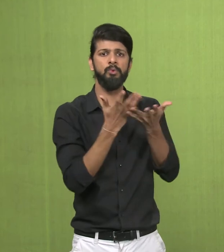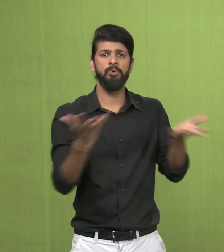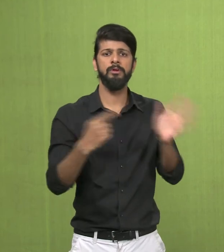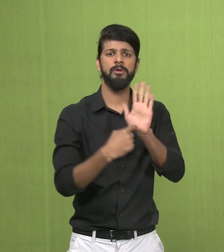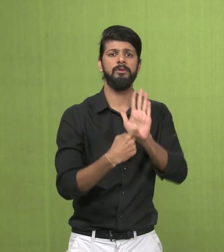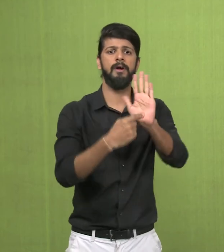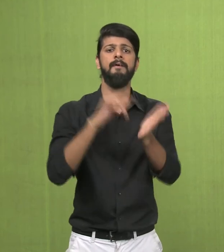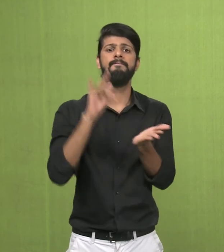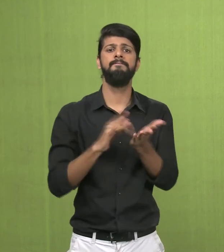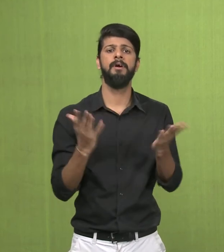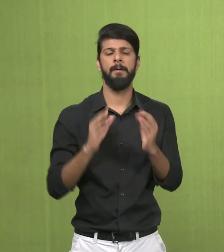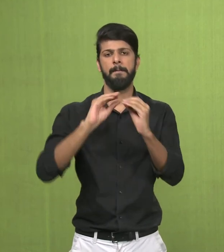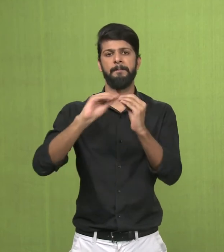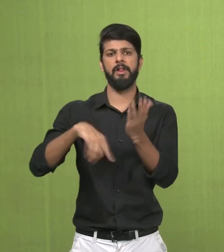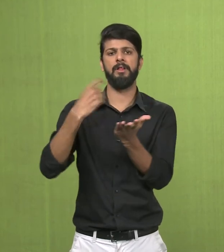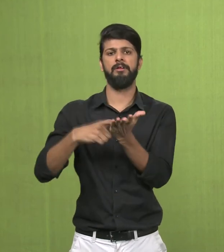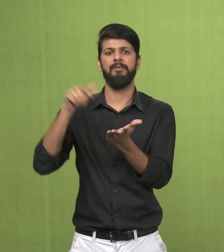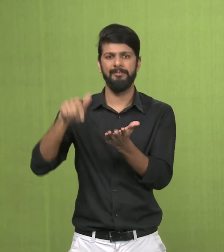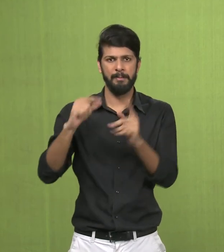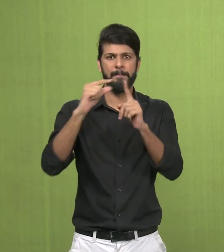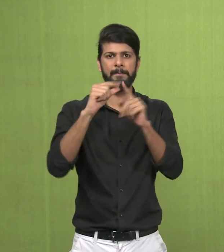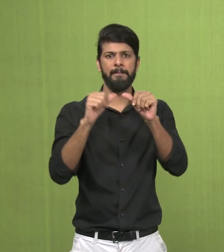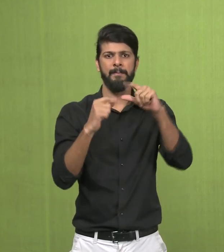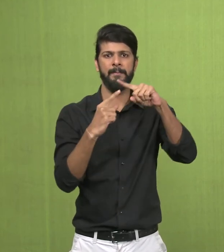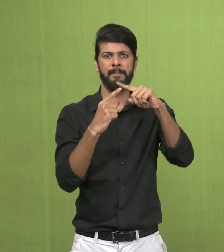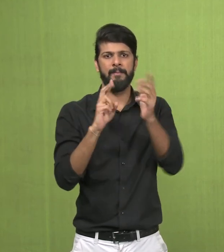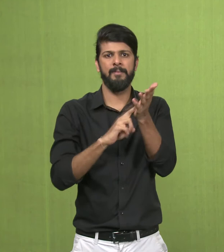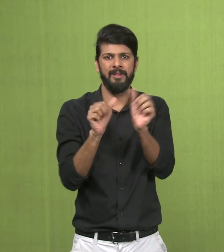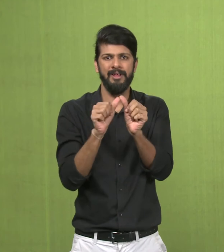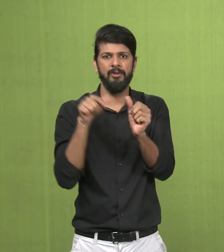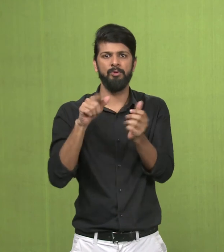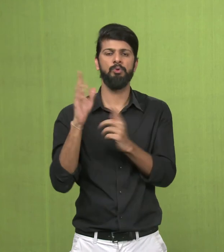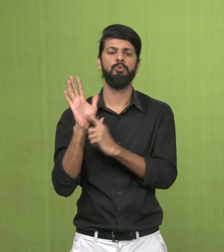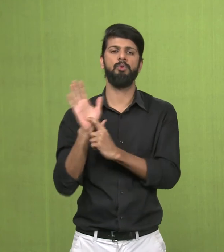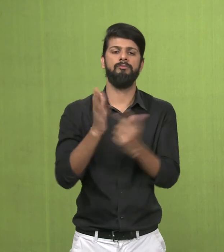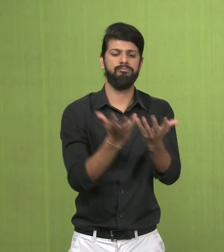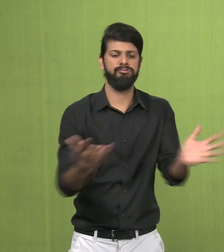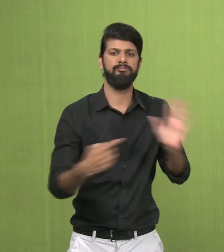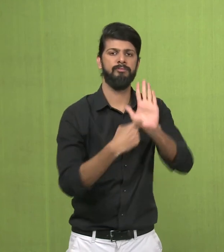sculpture is currently exhibited at the Patna Museum in Bihar.